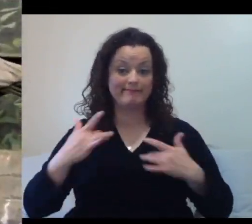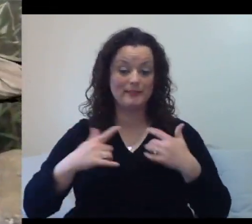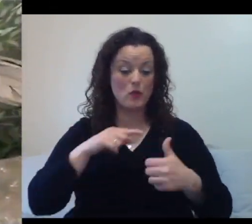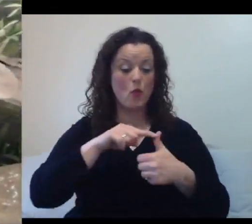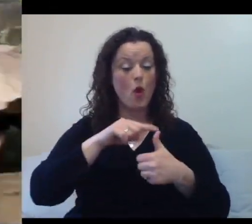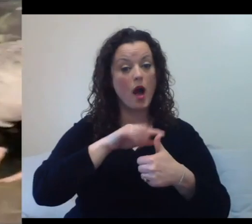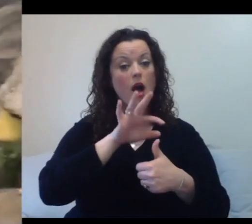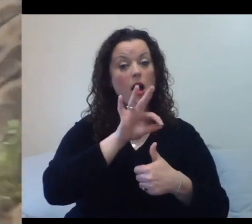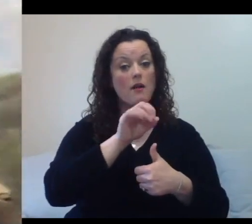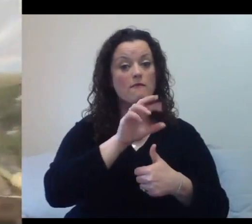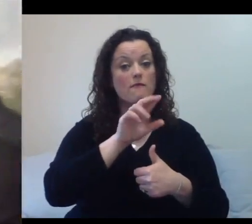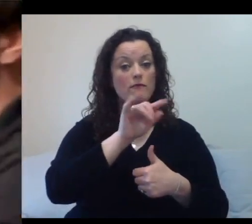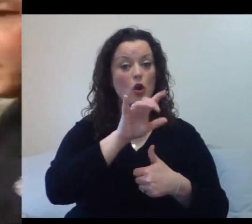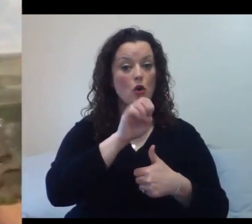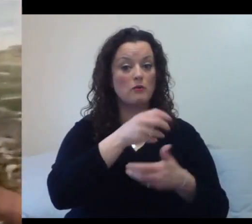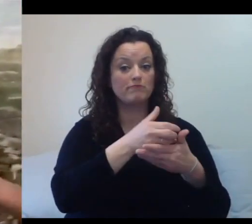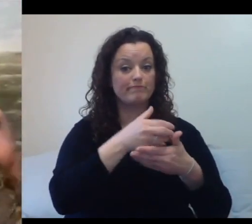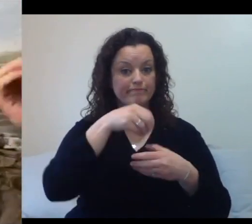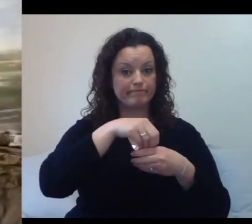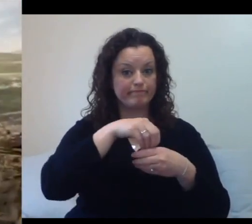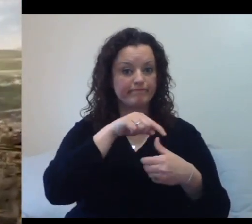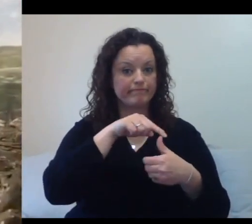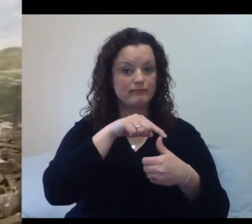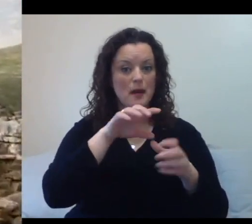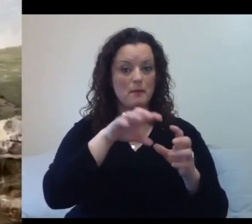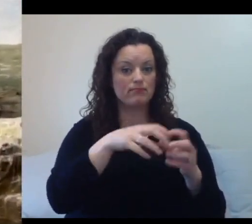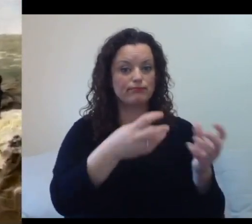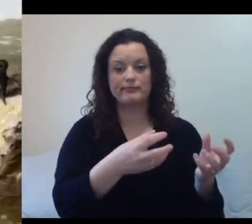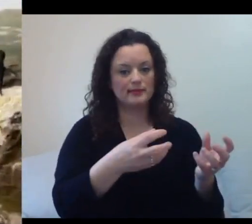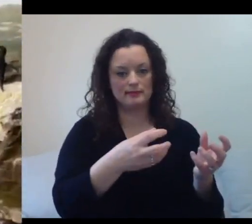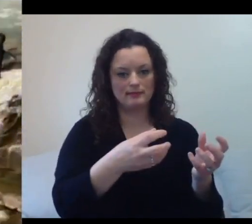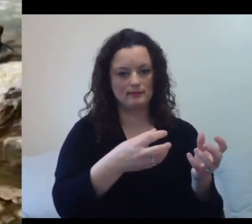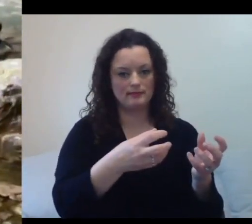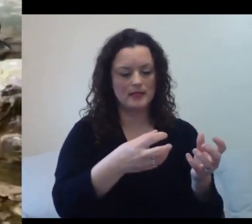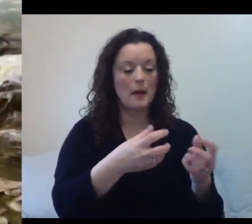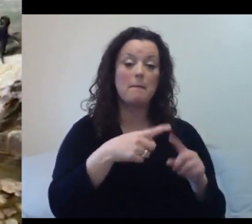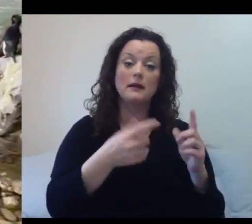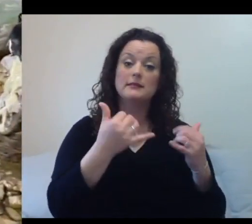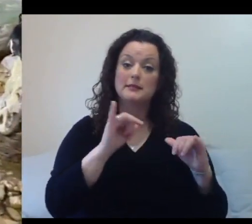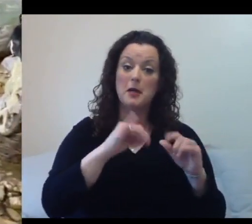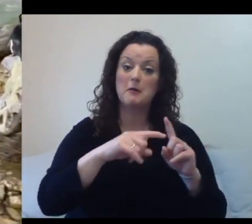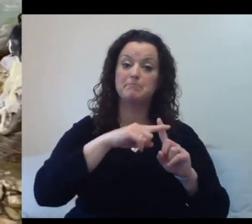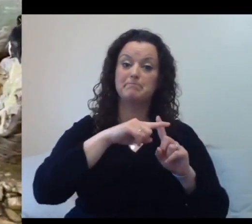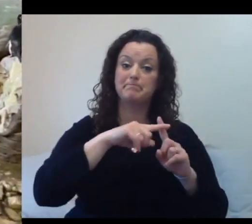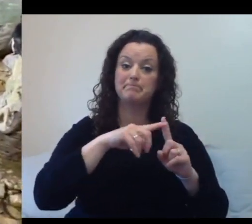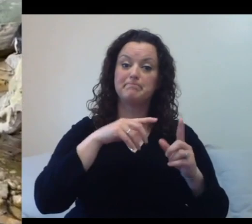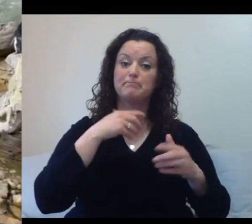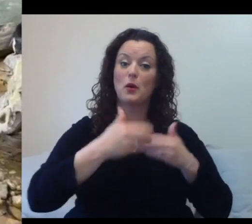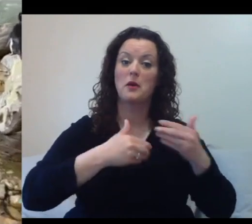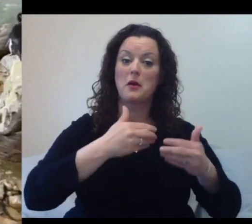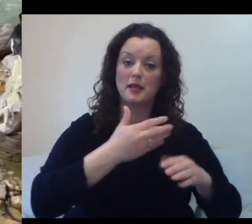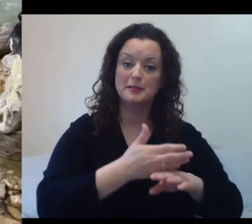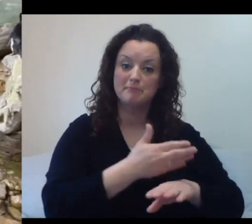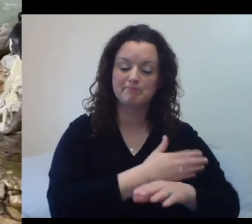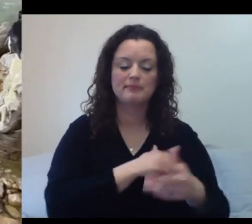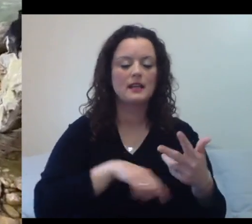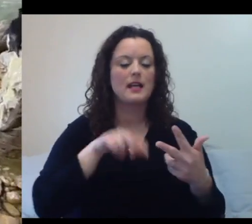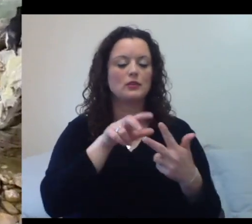ended up not hacking, but it was still a good step in the right direction. And then the other two were infertile. But still, three eggs for us was a big